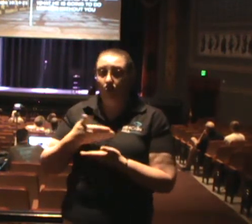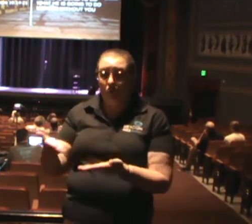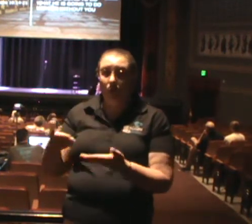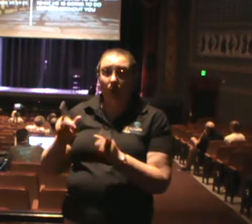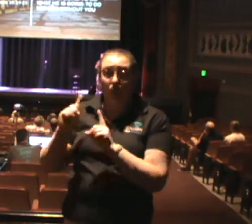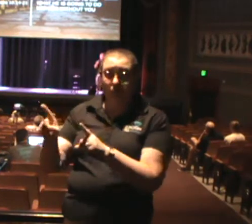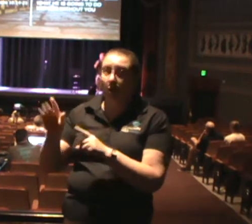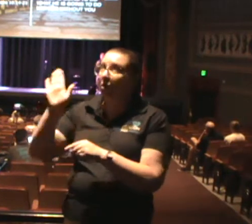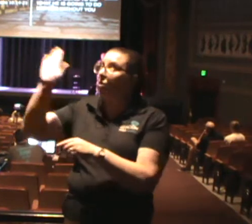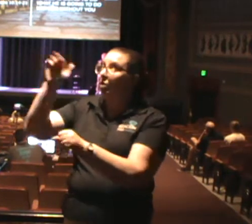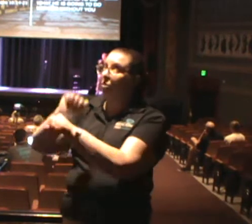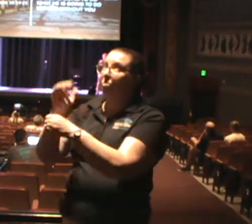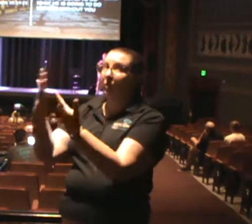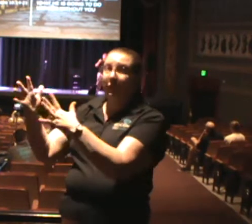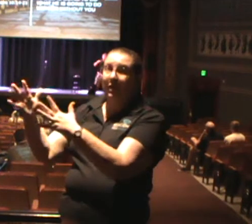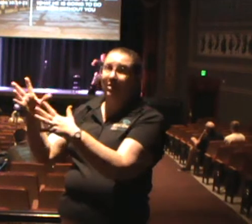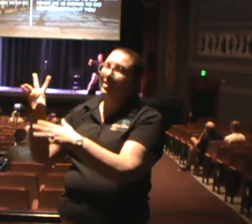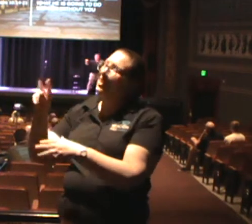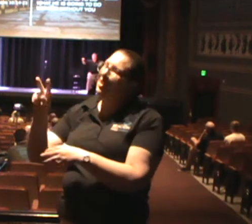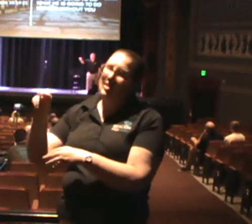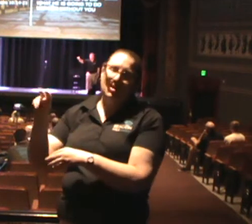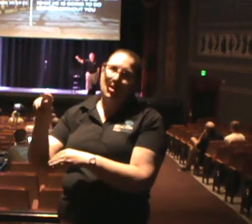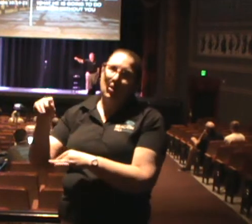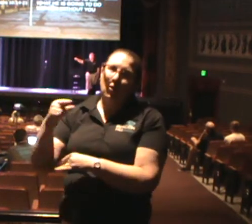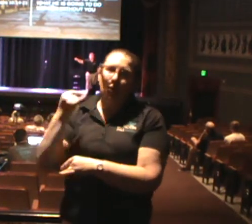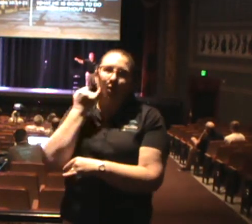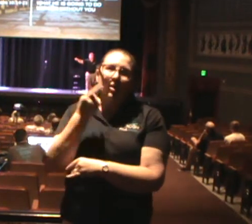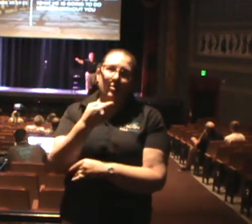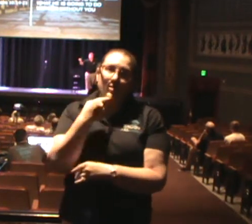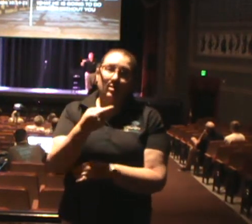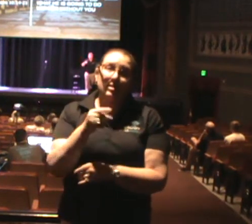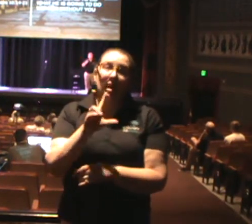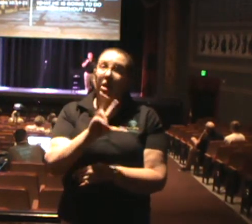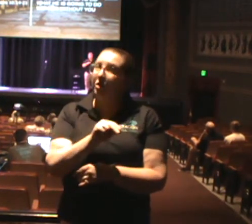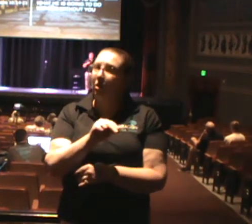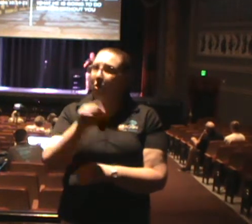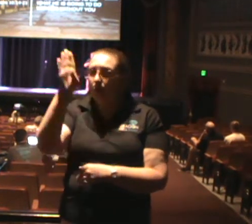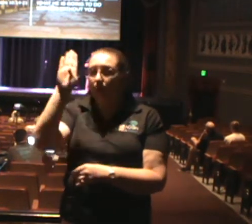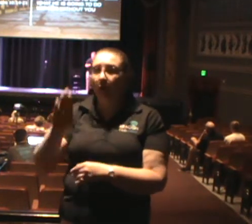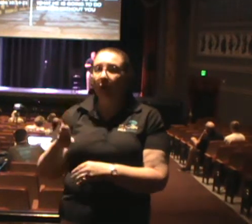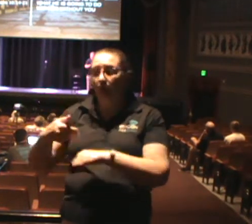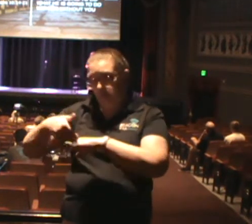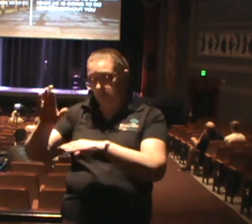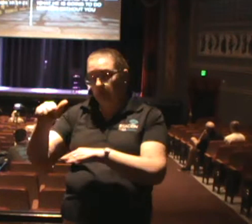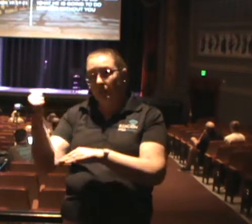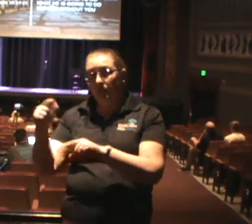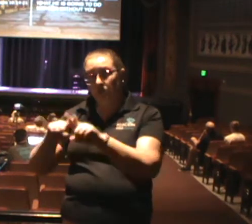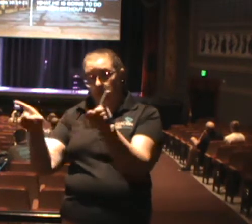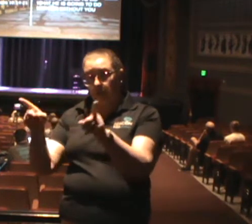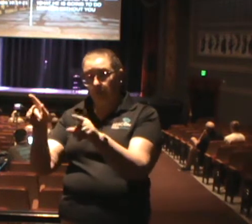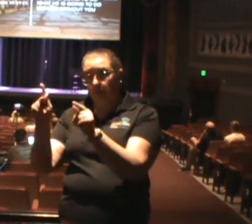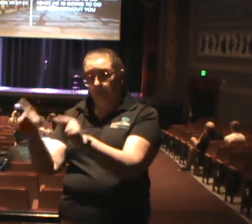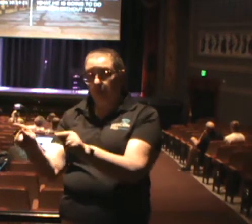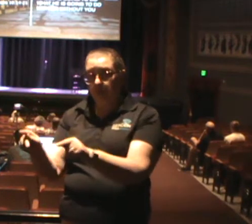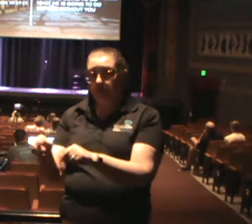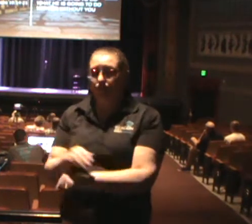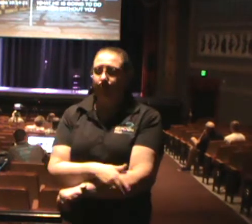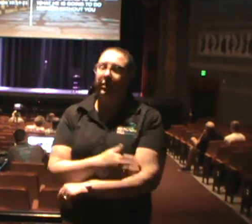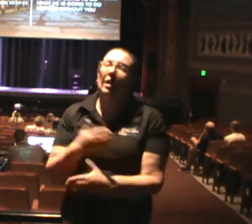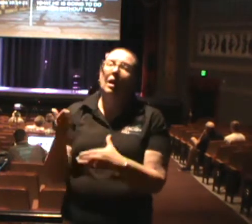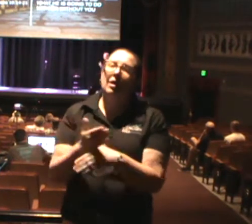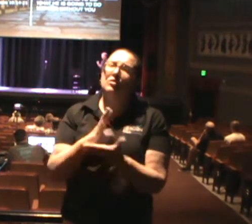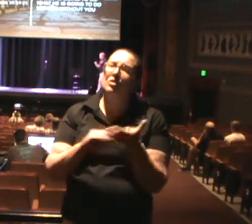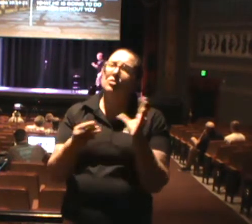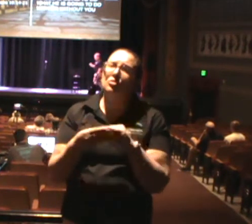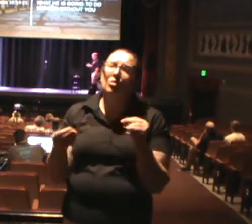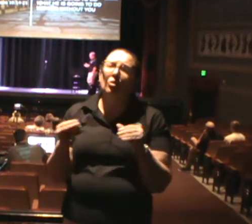If you say no, God will send somebody else. I've shared story after story of my time in Martinique.